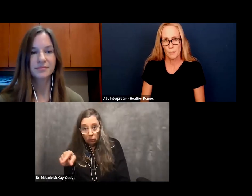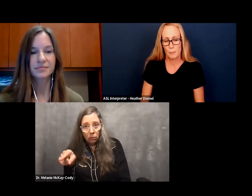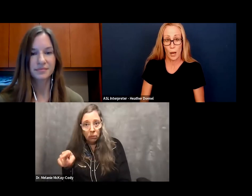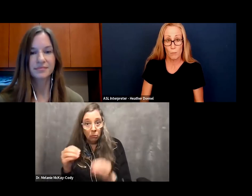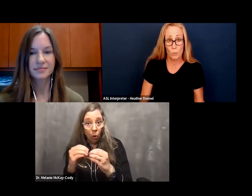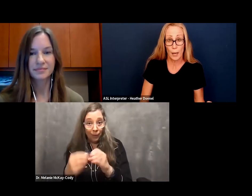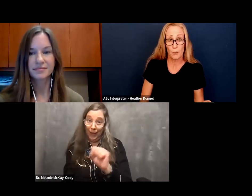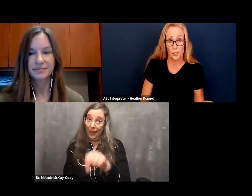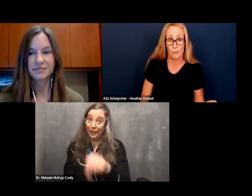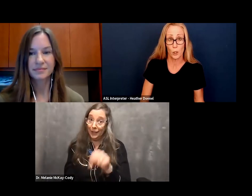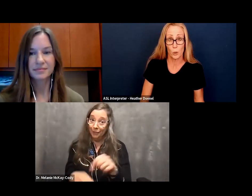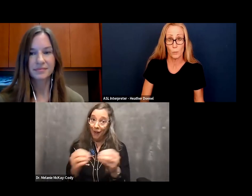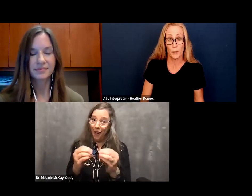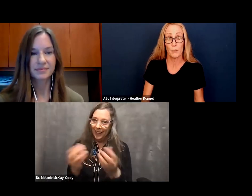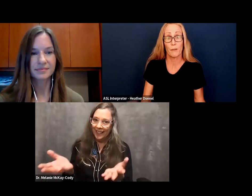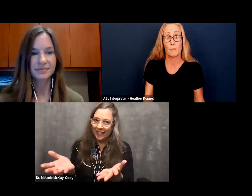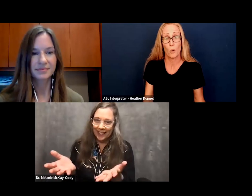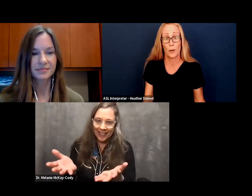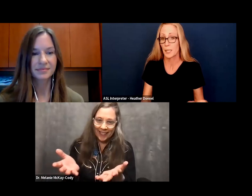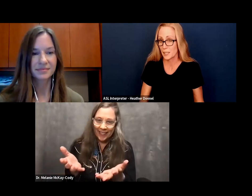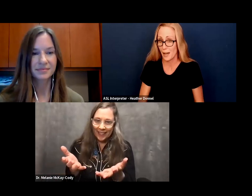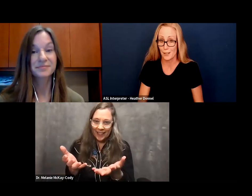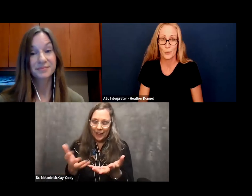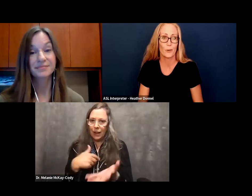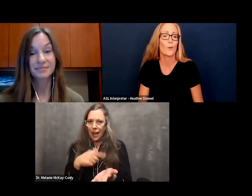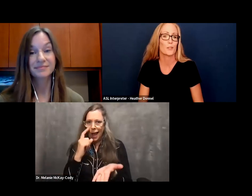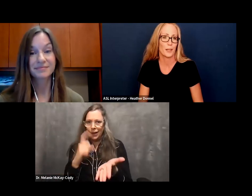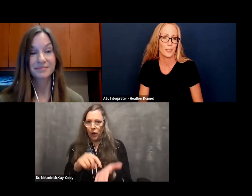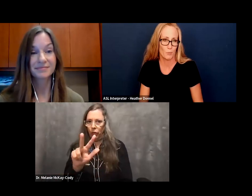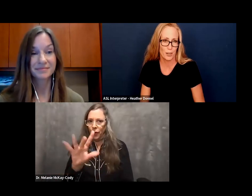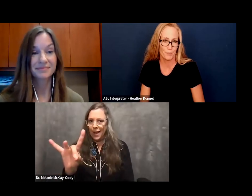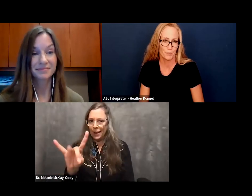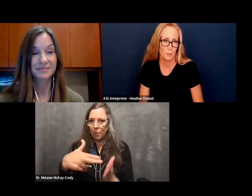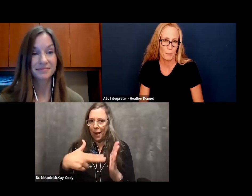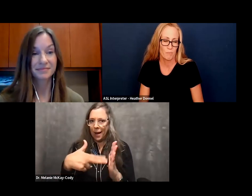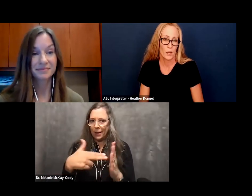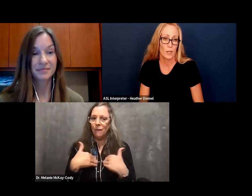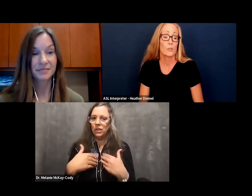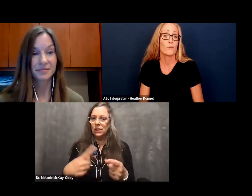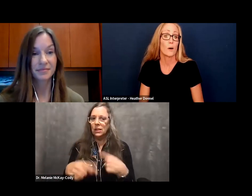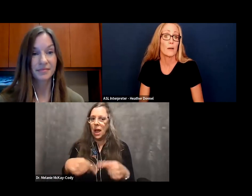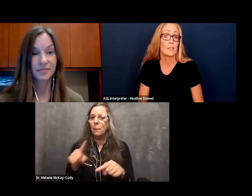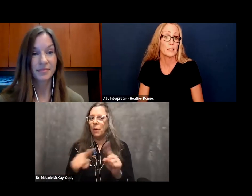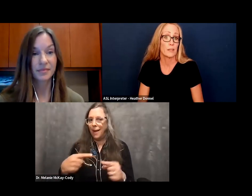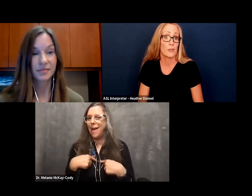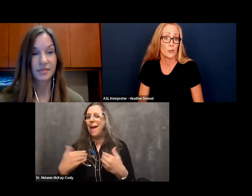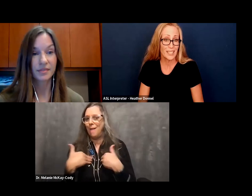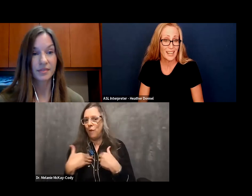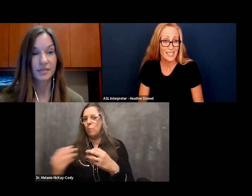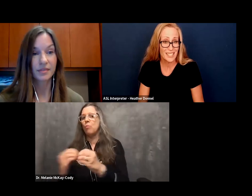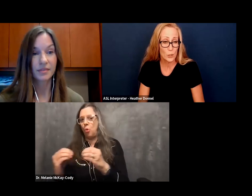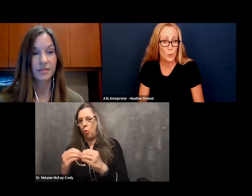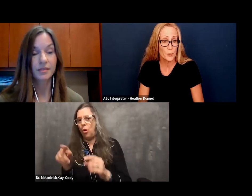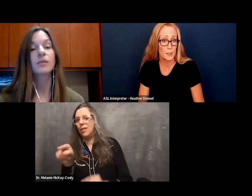Sometimes people, we come across a few, but then we find more. And I say, yes, we are always finding more. So far, I've identified